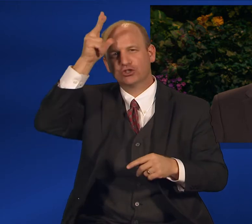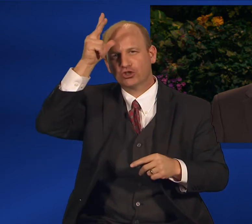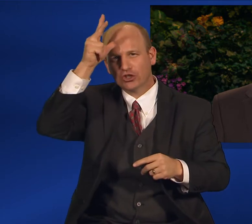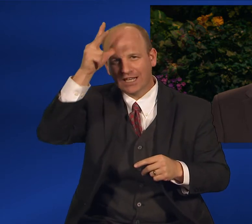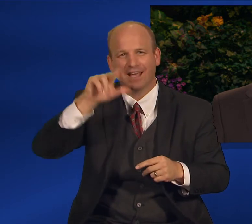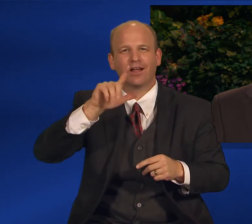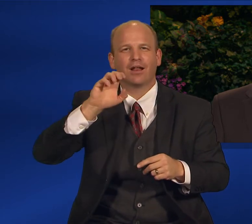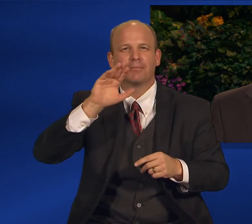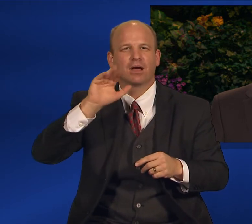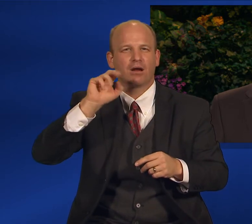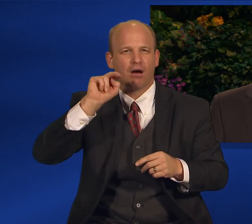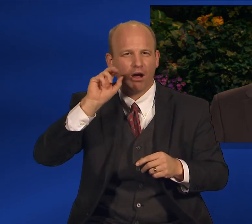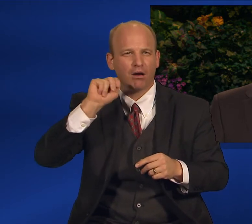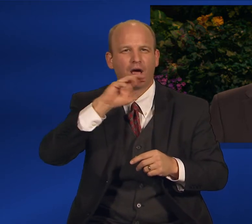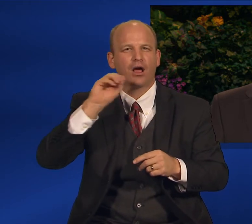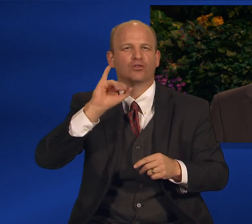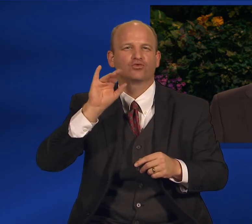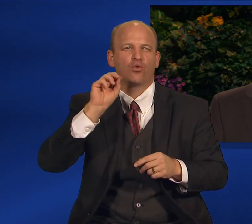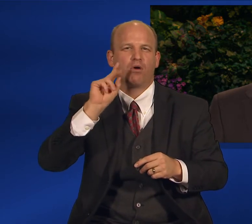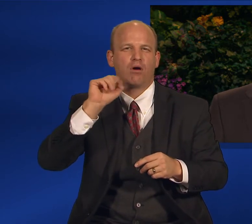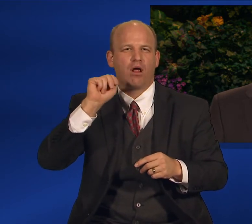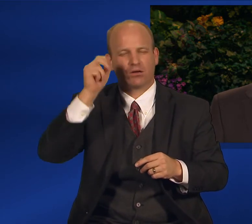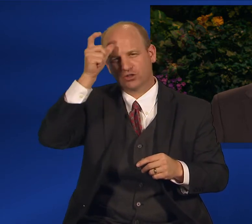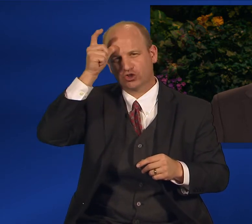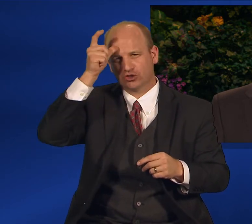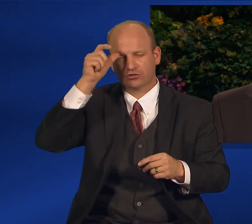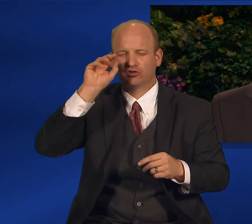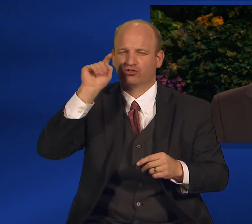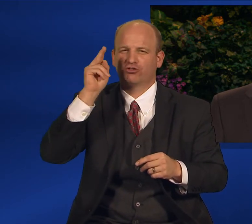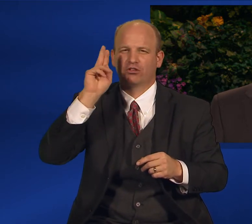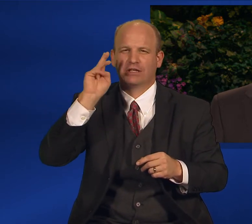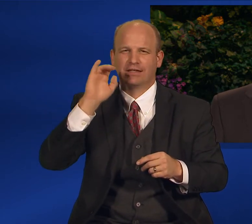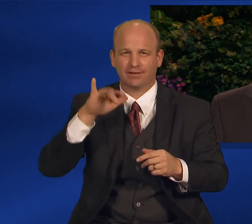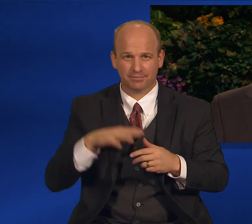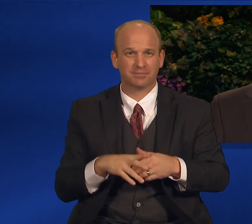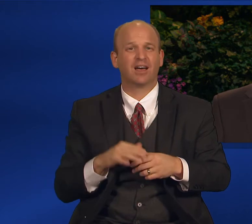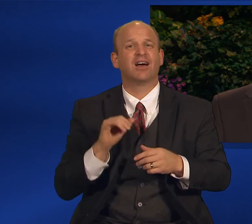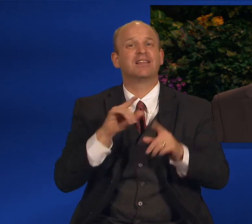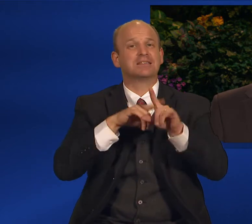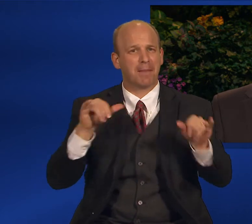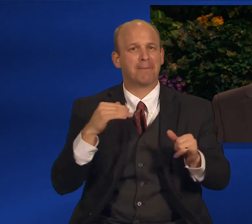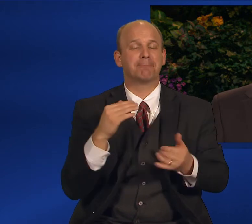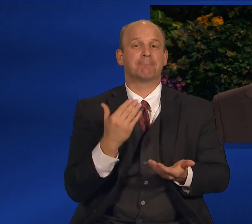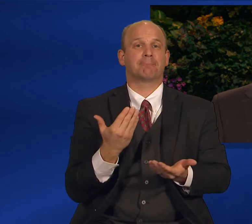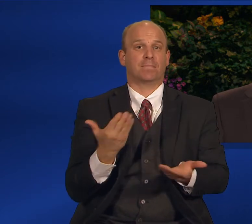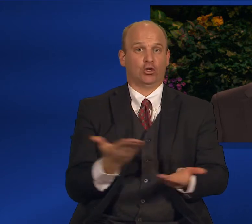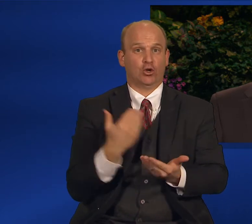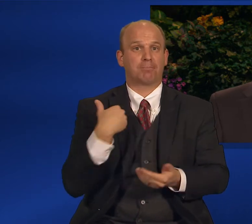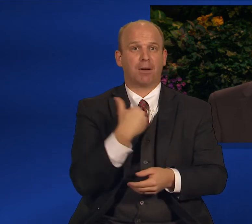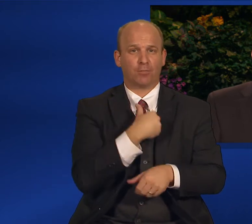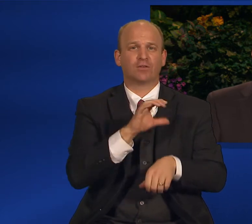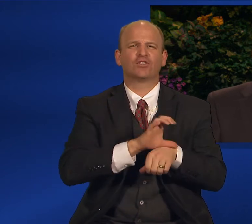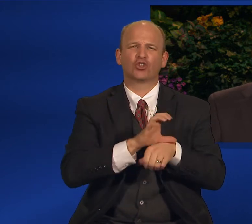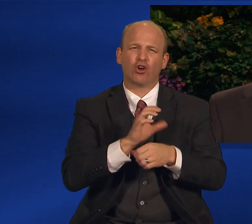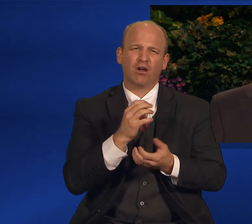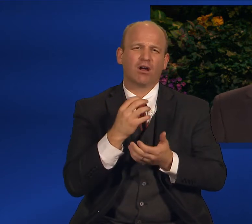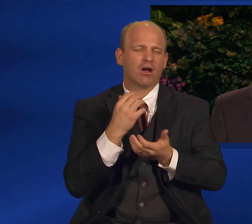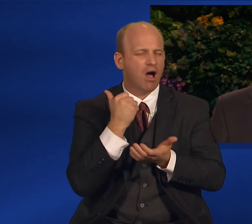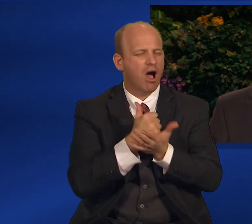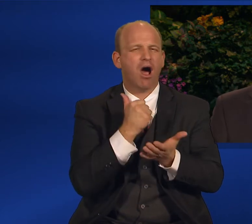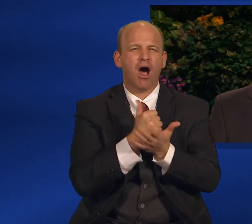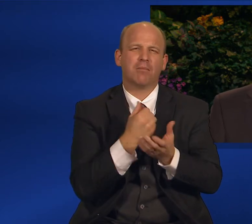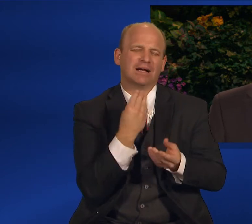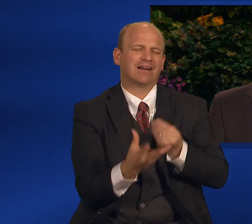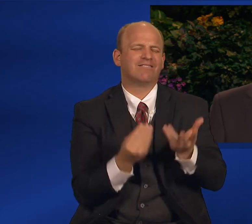fast offering and other welfare assistance during 2012. Thank you for your generosity.